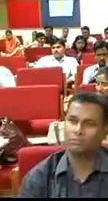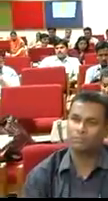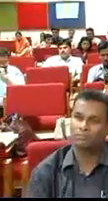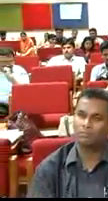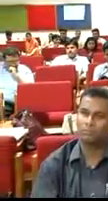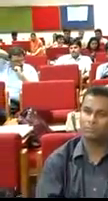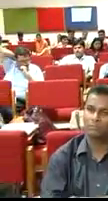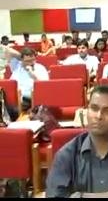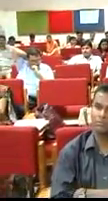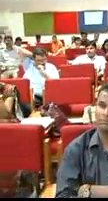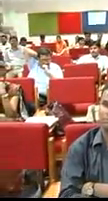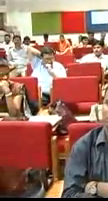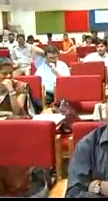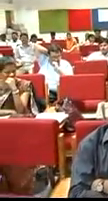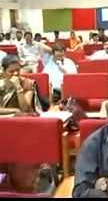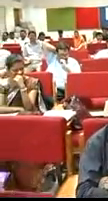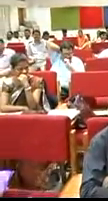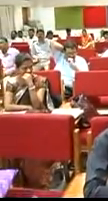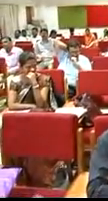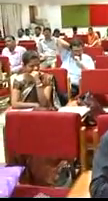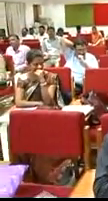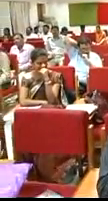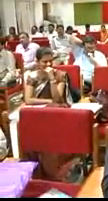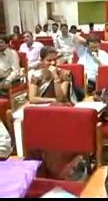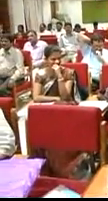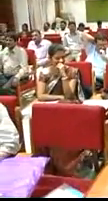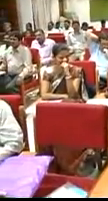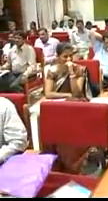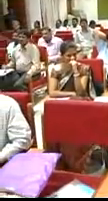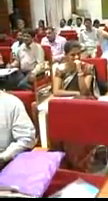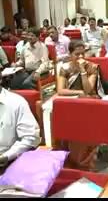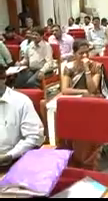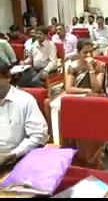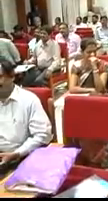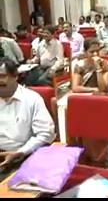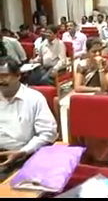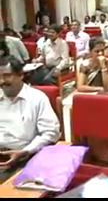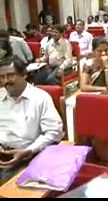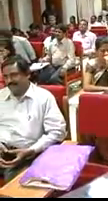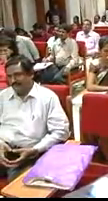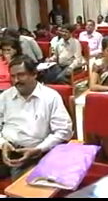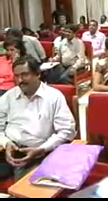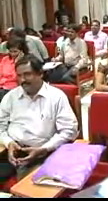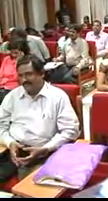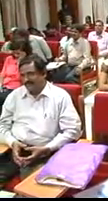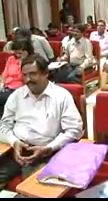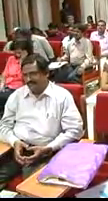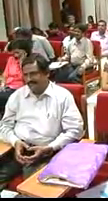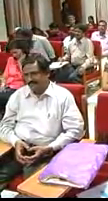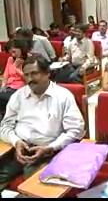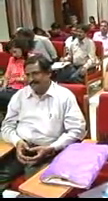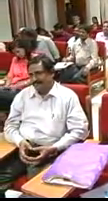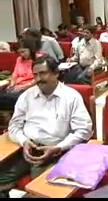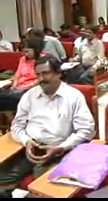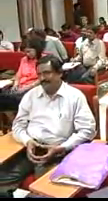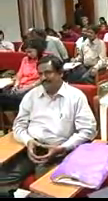It was full of police and also with people from different regions, we don't know where they have come from.